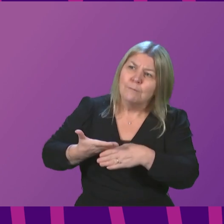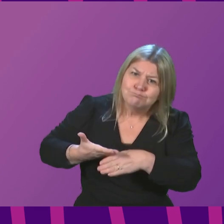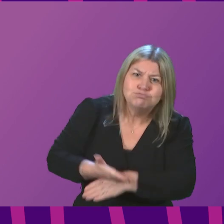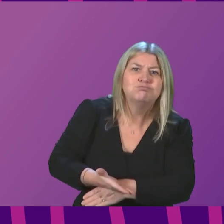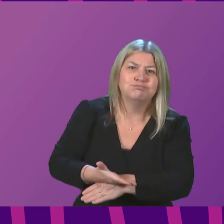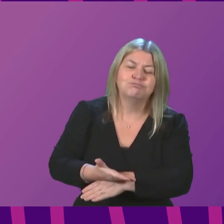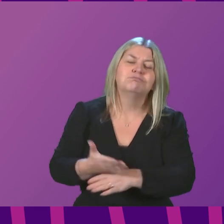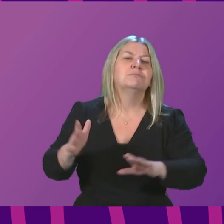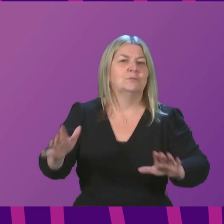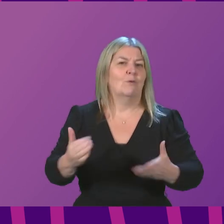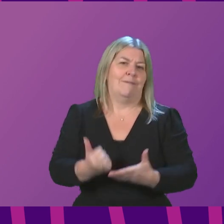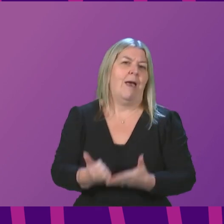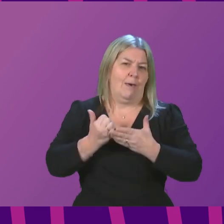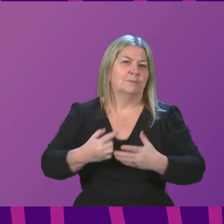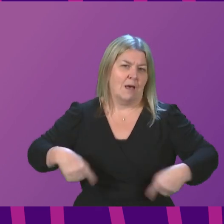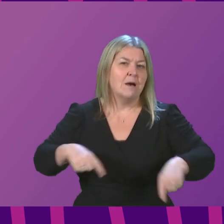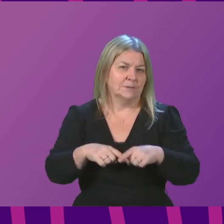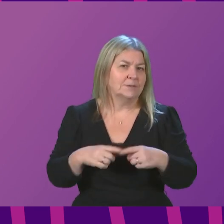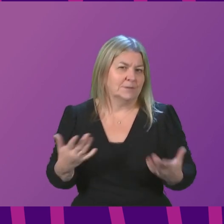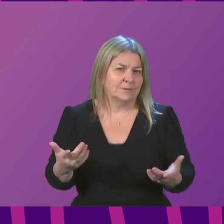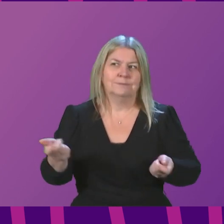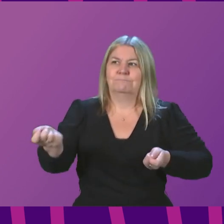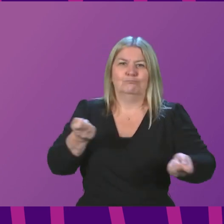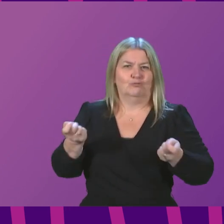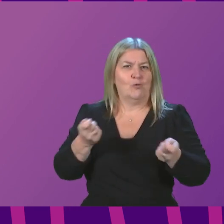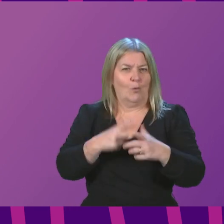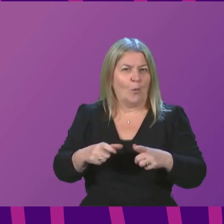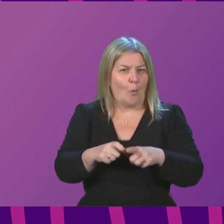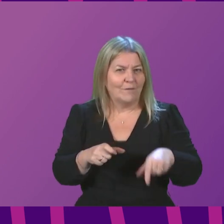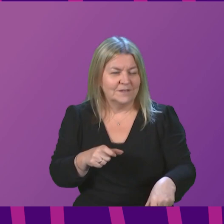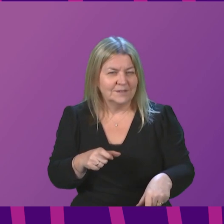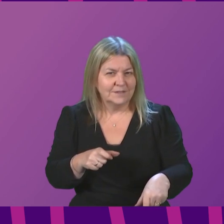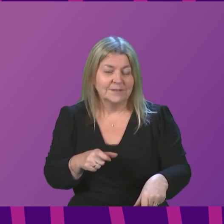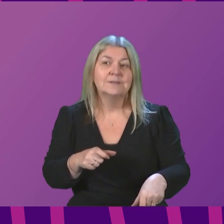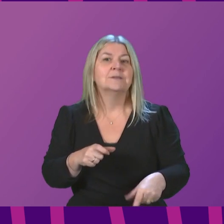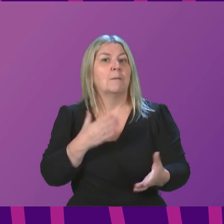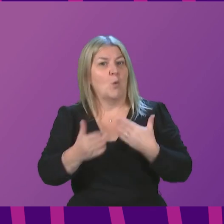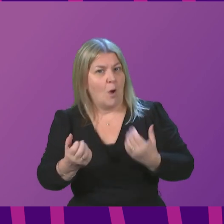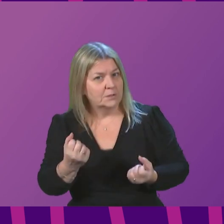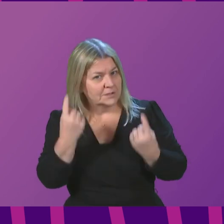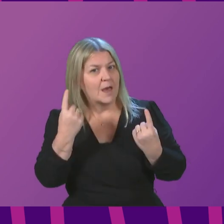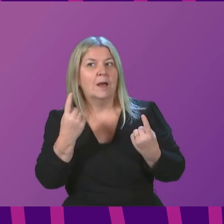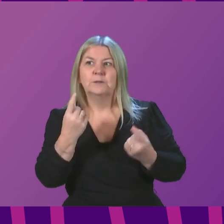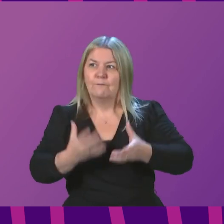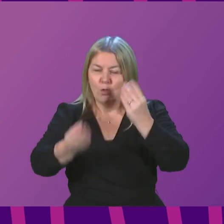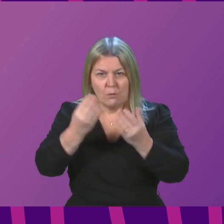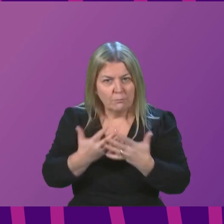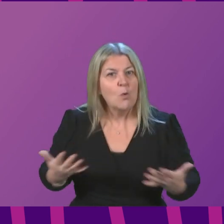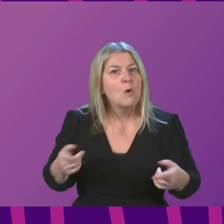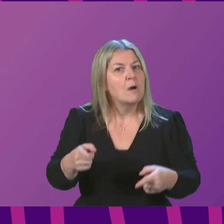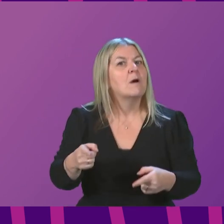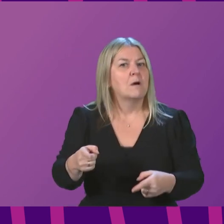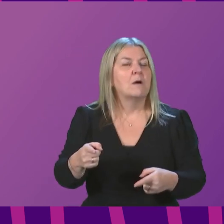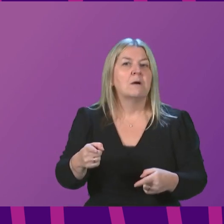where we are now, with not a full understanding of COVID-19, but a much greater understanding and, of course, with the advances we have seen around